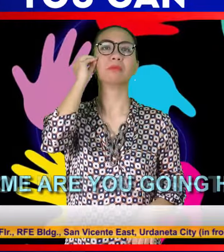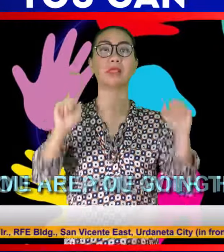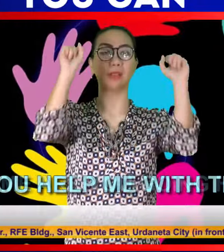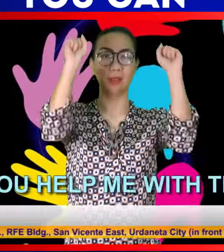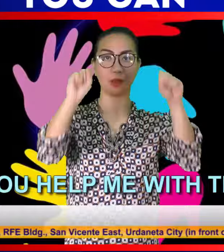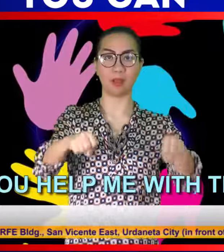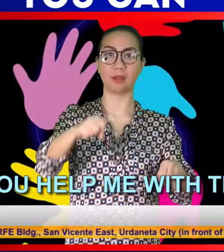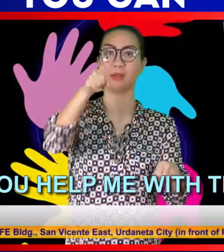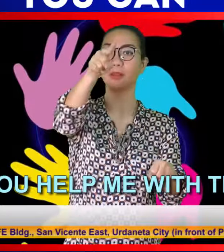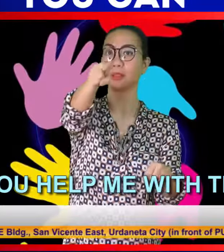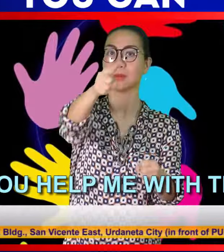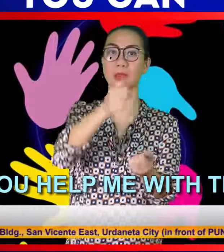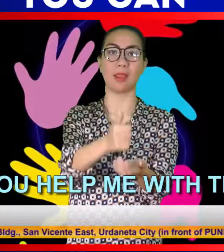Can you help me with that?